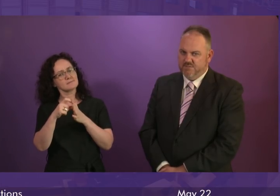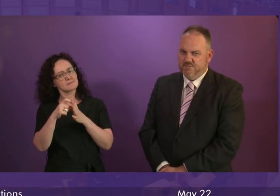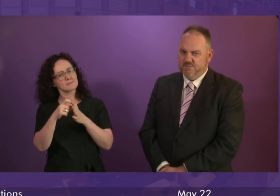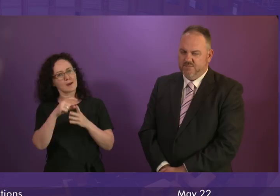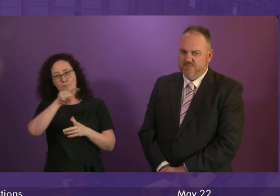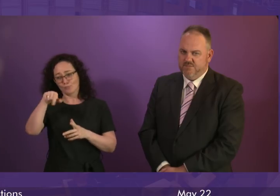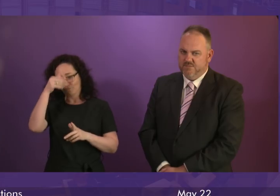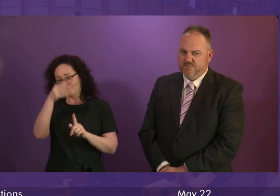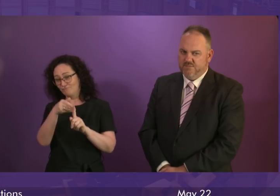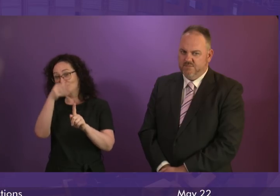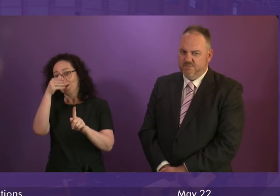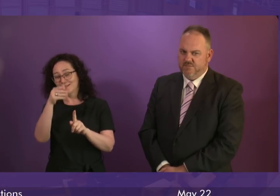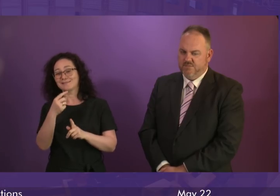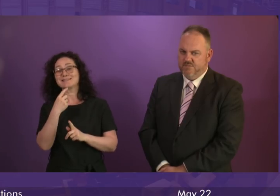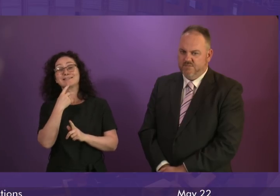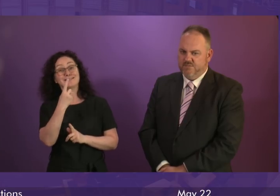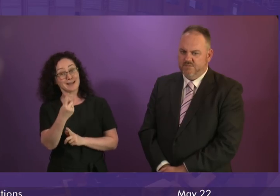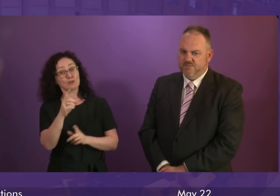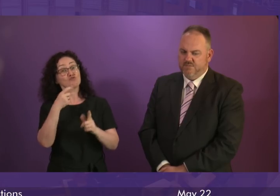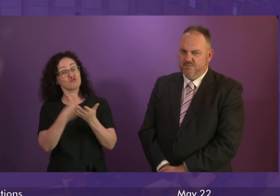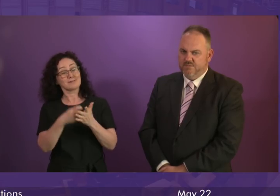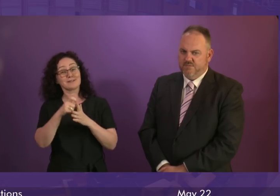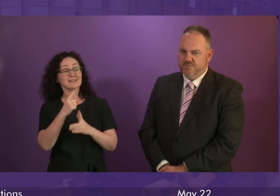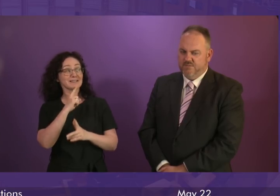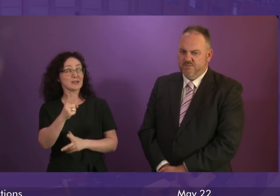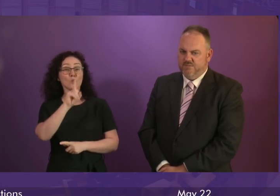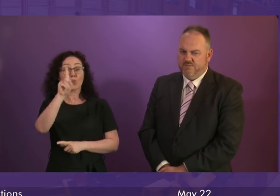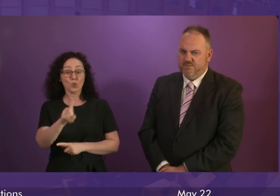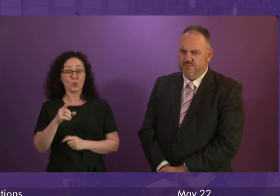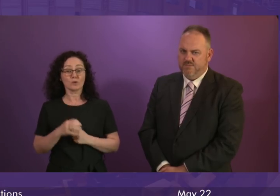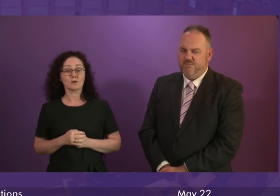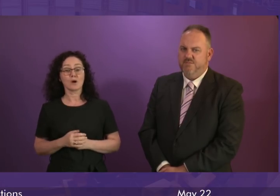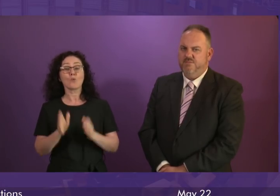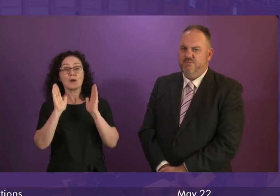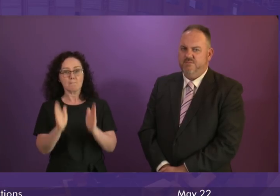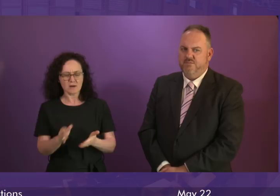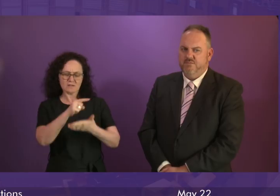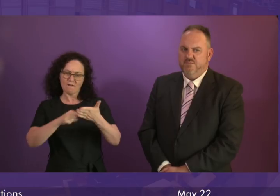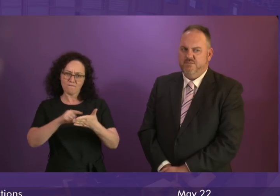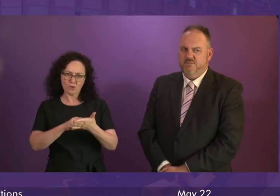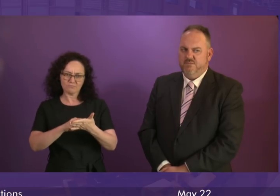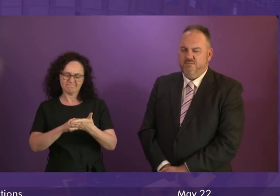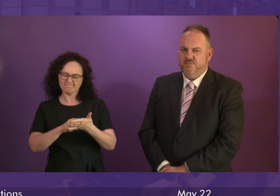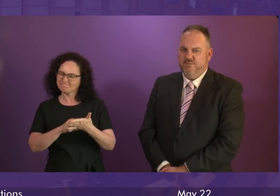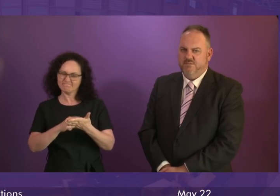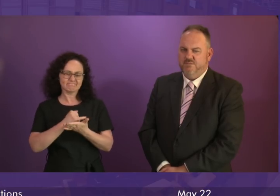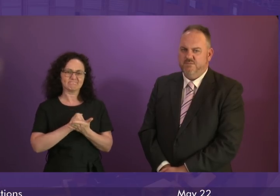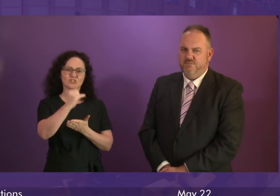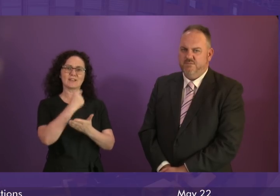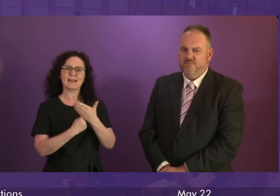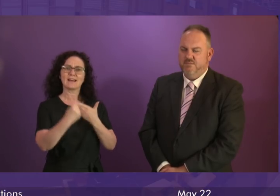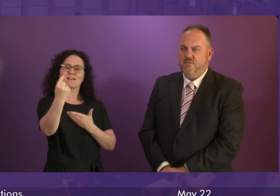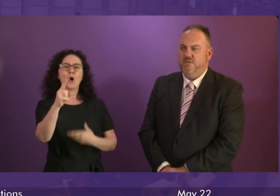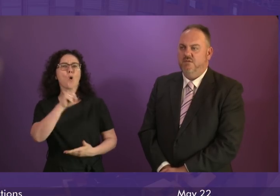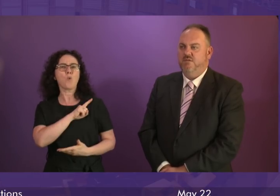and outside this chamber, said to the people of Scotland that we had to vote against independence to secure our